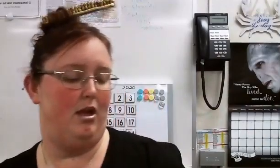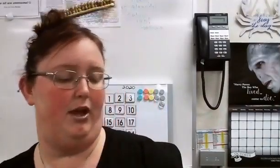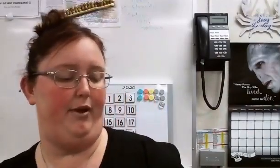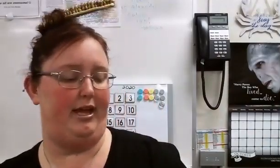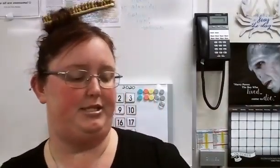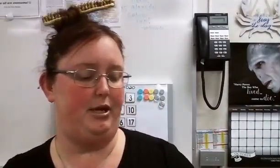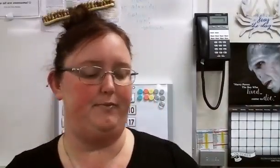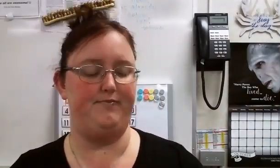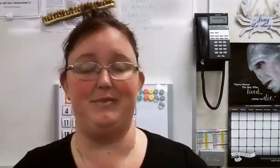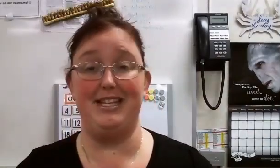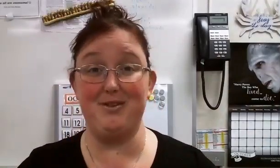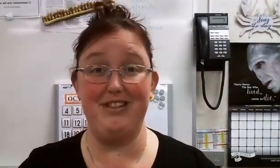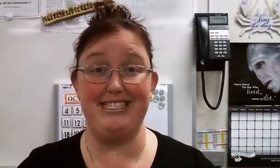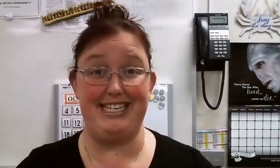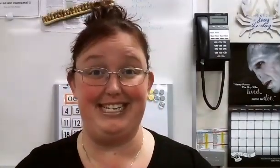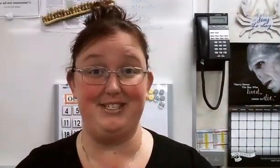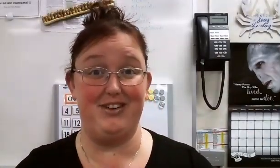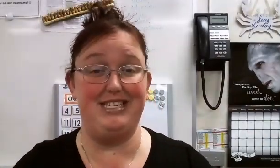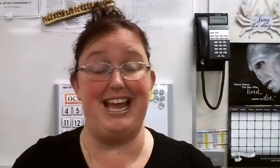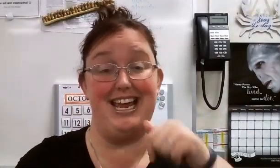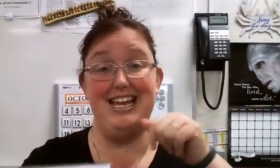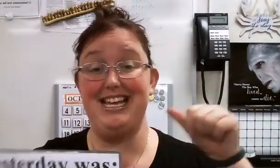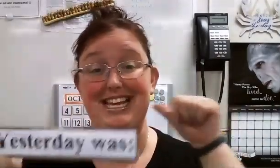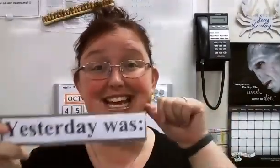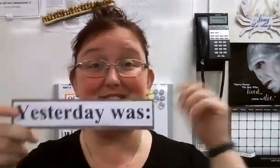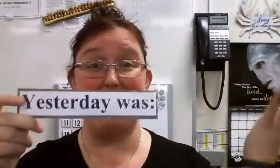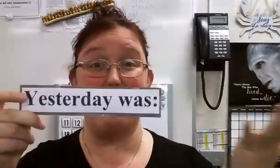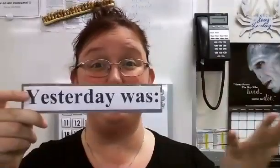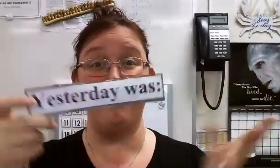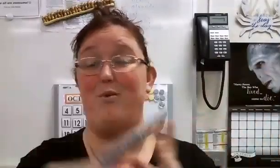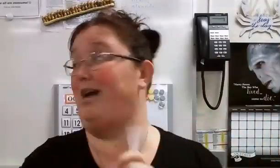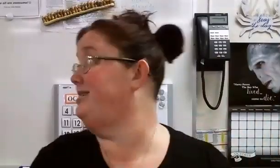Okay, so let's go over the details of our day. Yesterday was what?